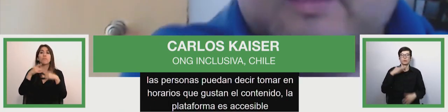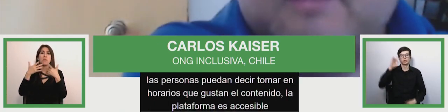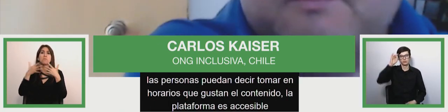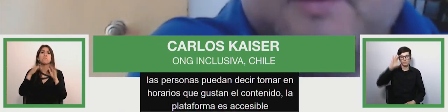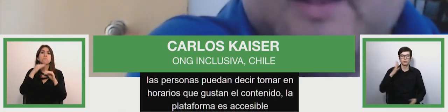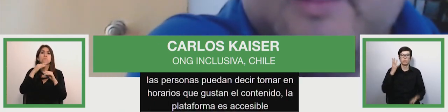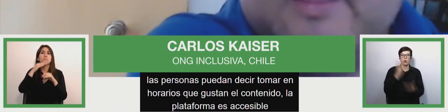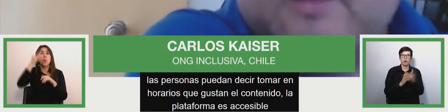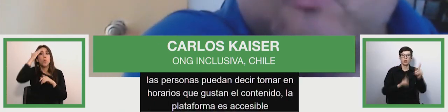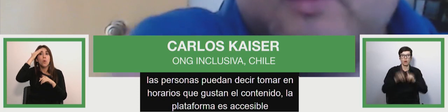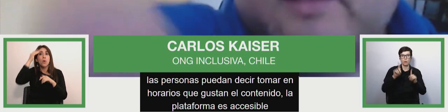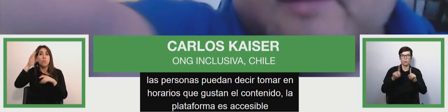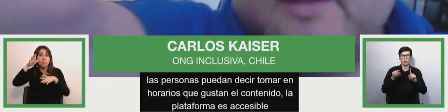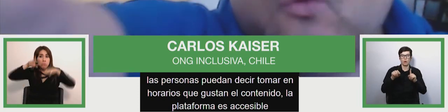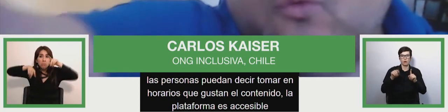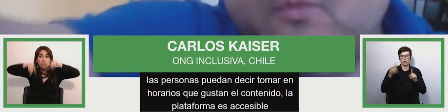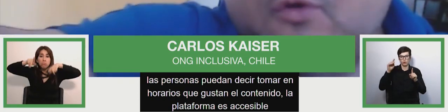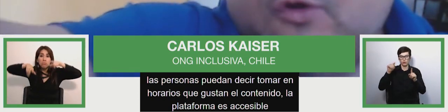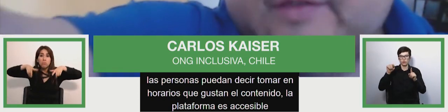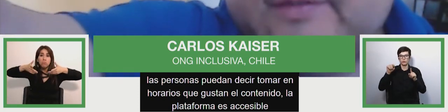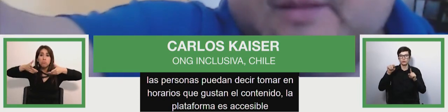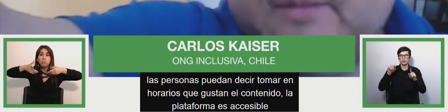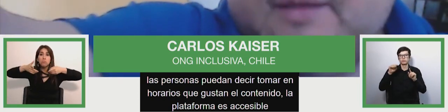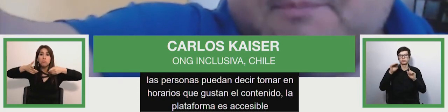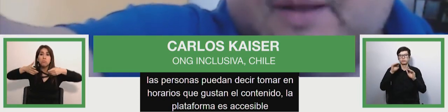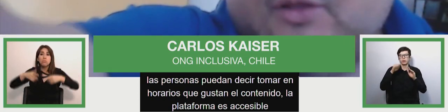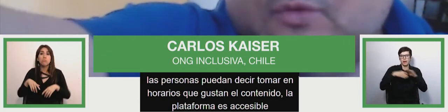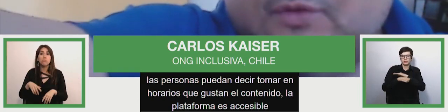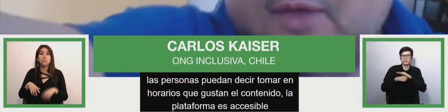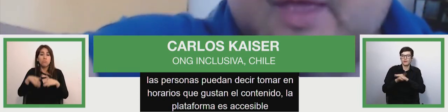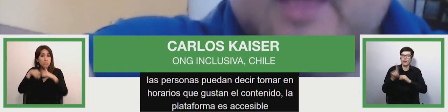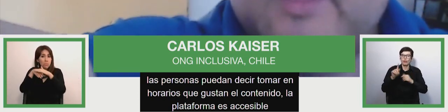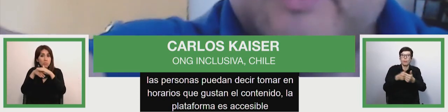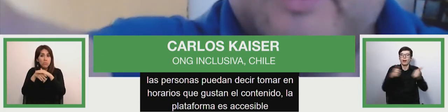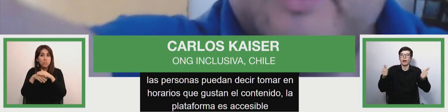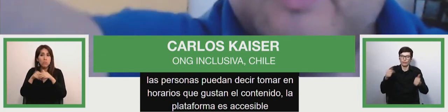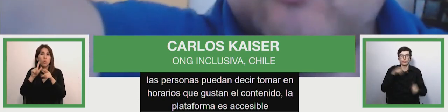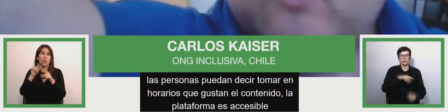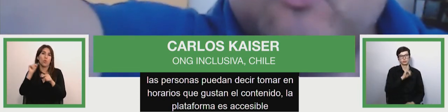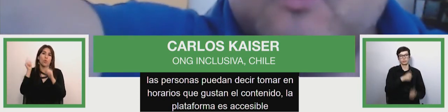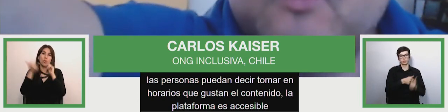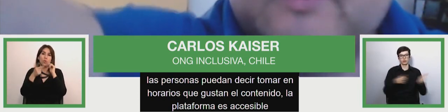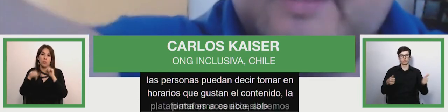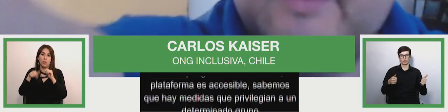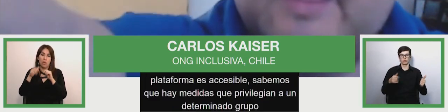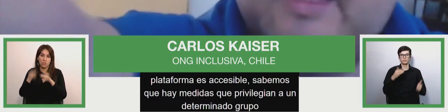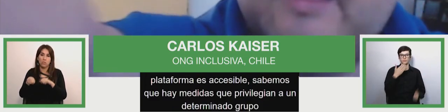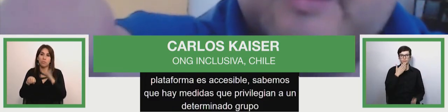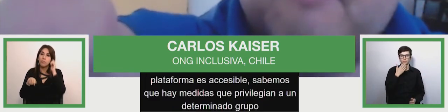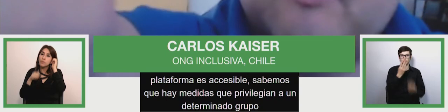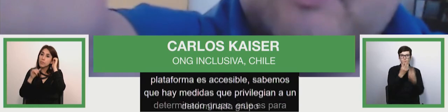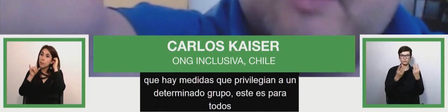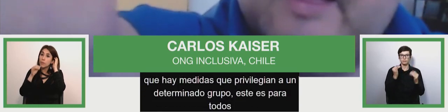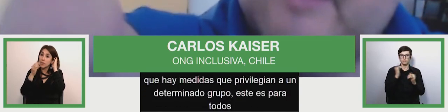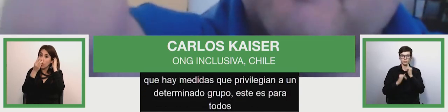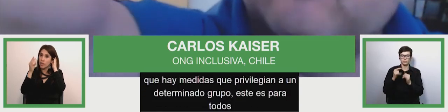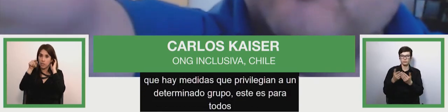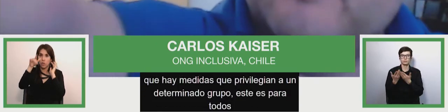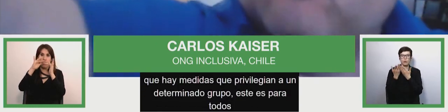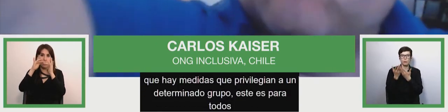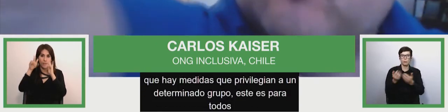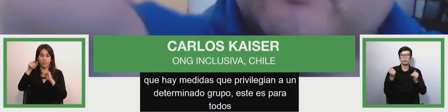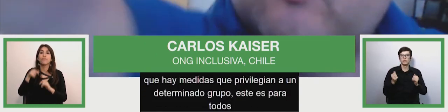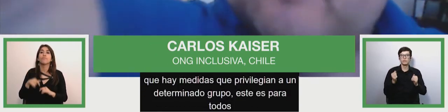as they can take the the content whenever the platform is accessible with redundancy mode for